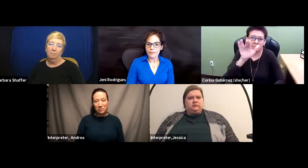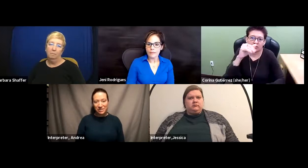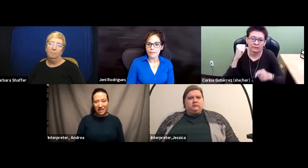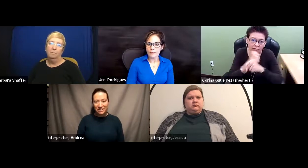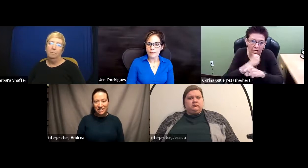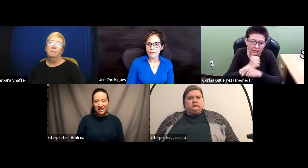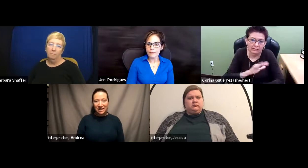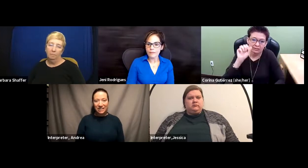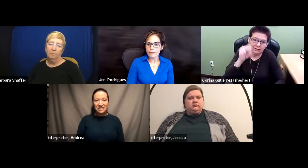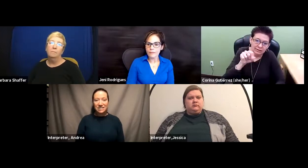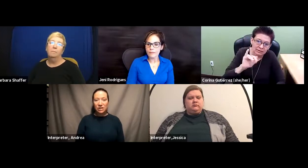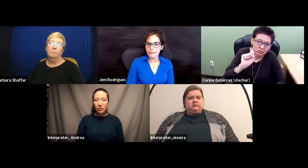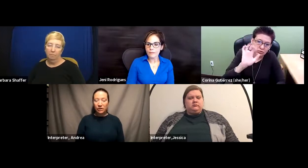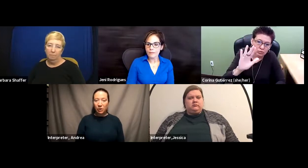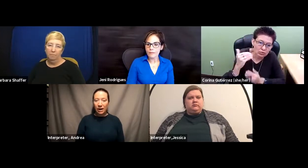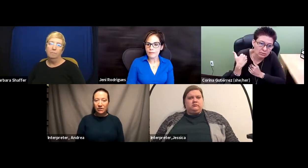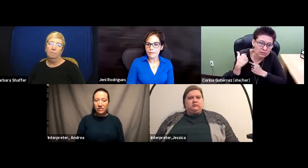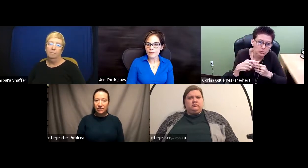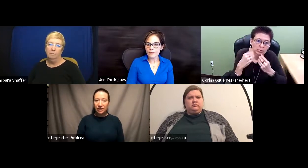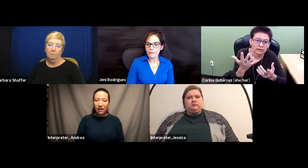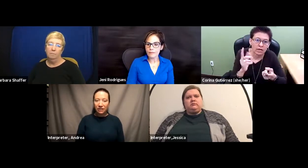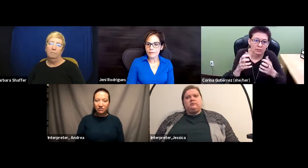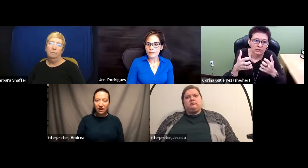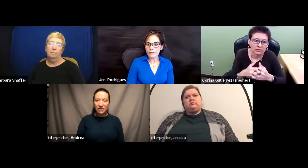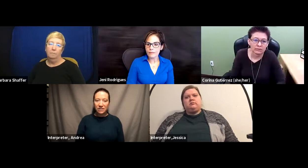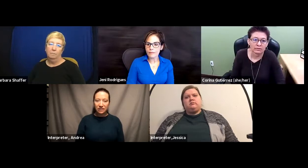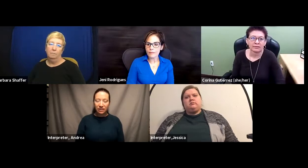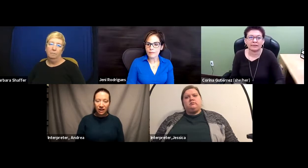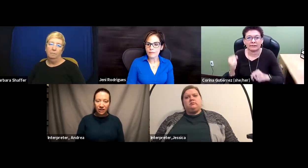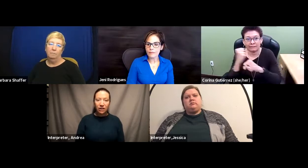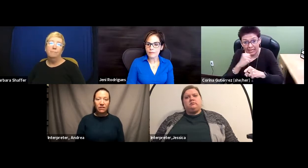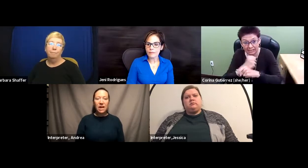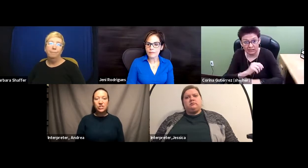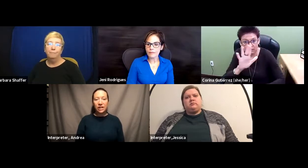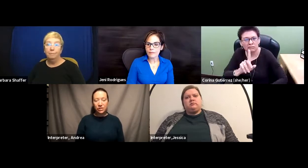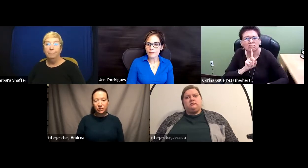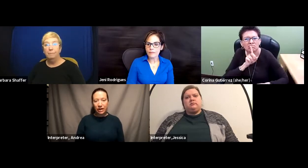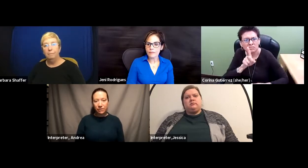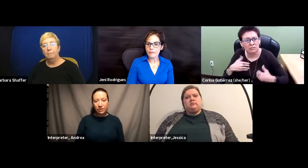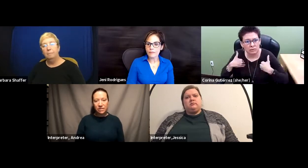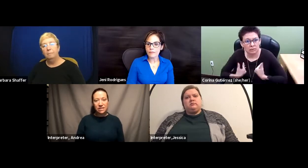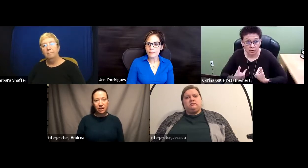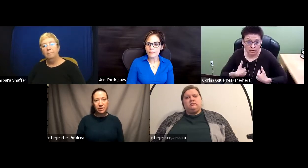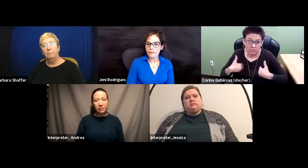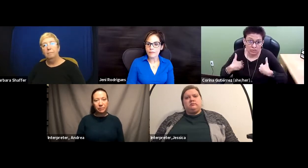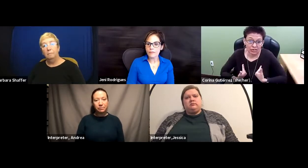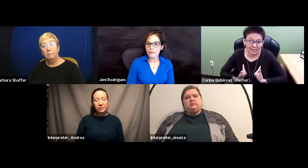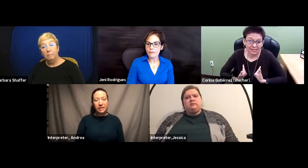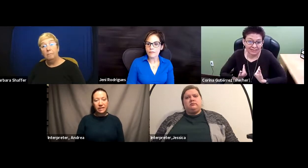percent. And so it requires a lot of fight, a lot of educational efforts to tell people that it